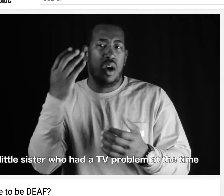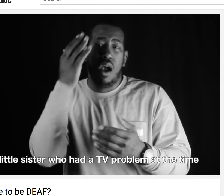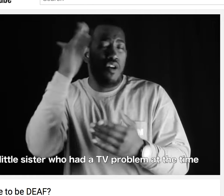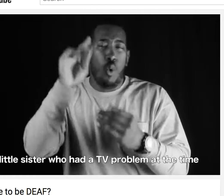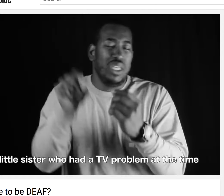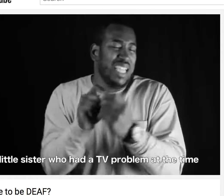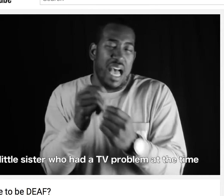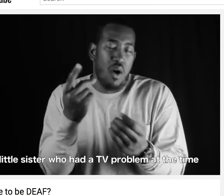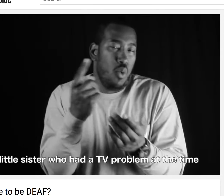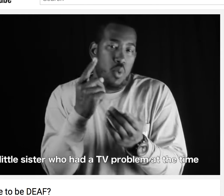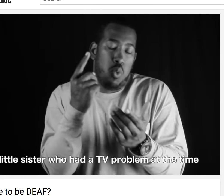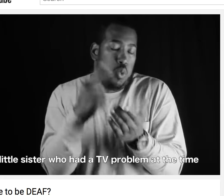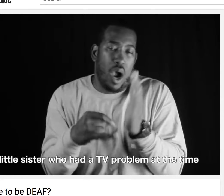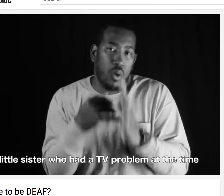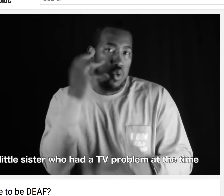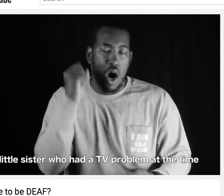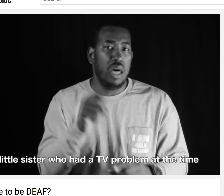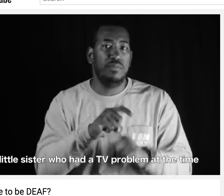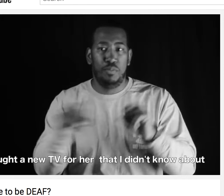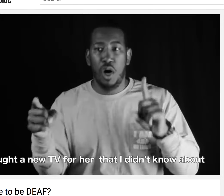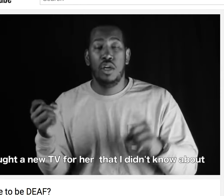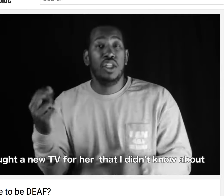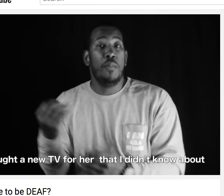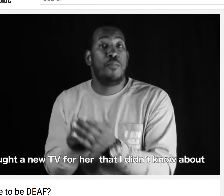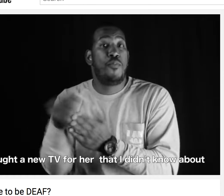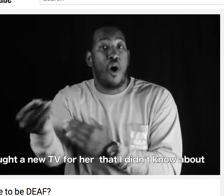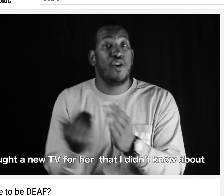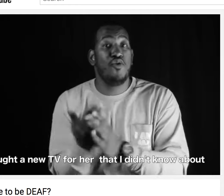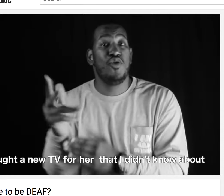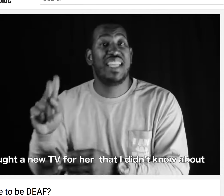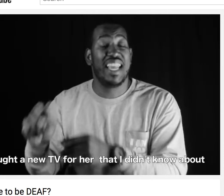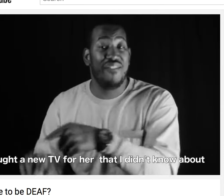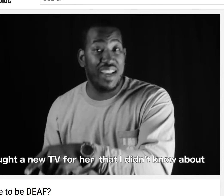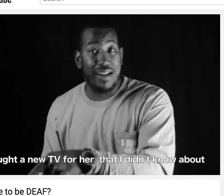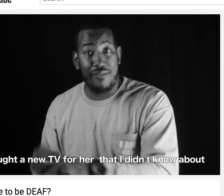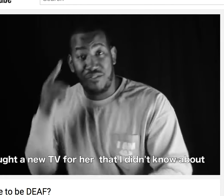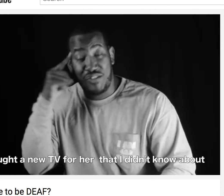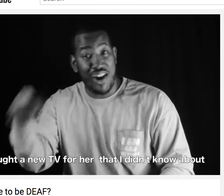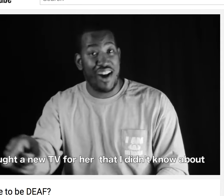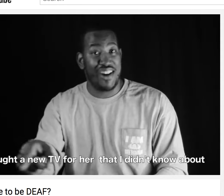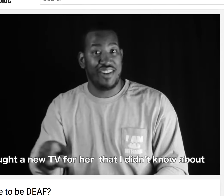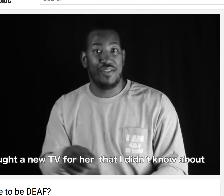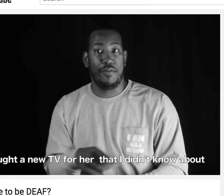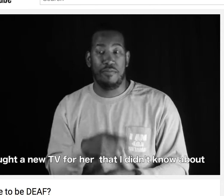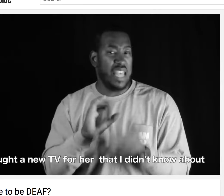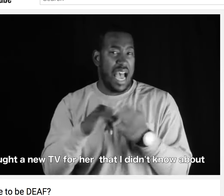She had a problem. She doesn't know what she wants. She gave things to someone.